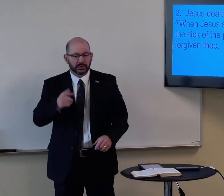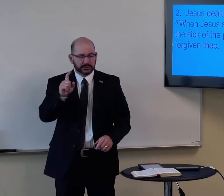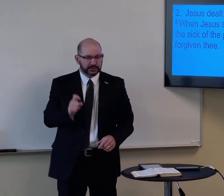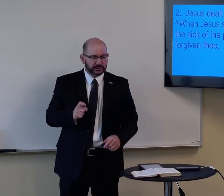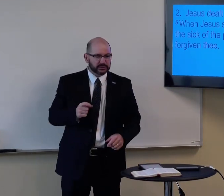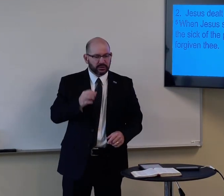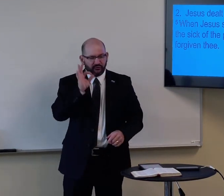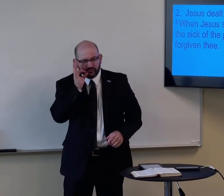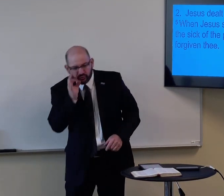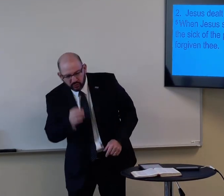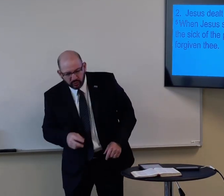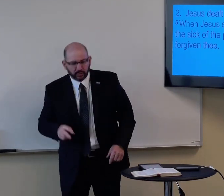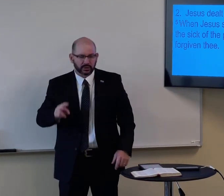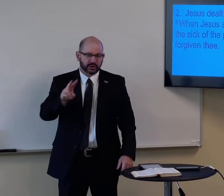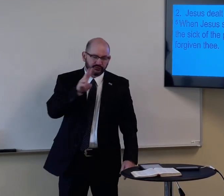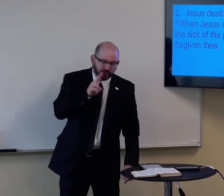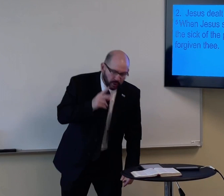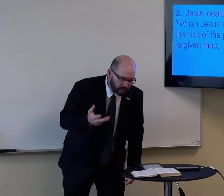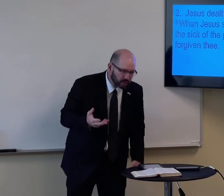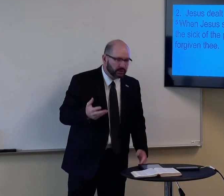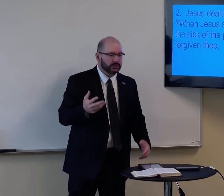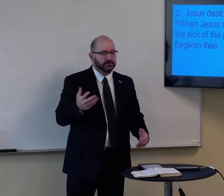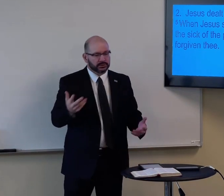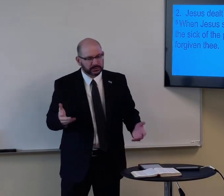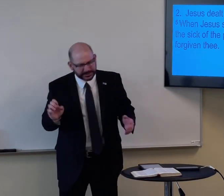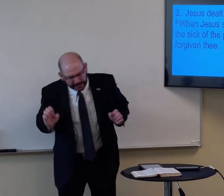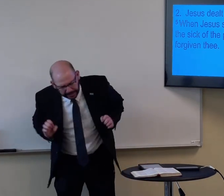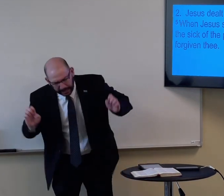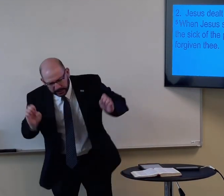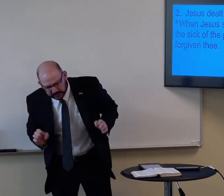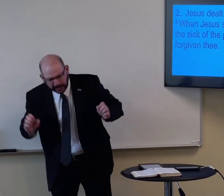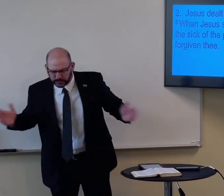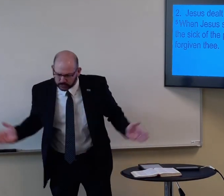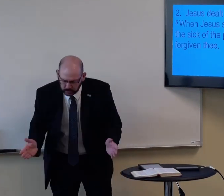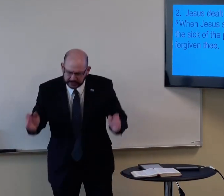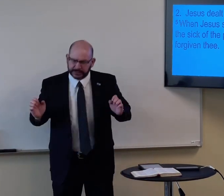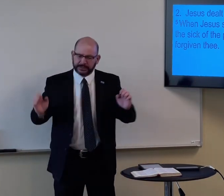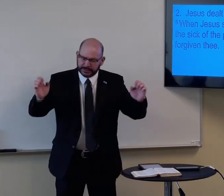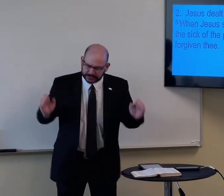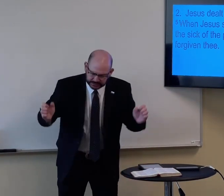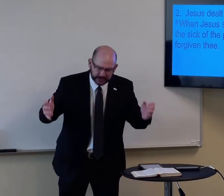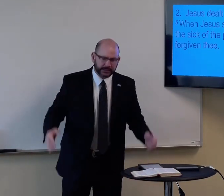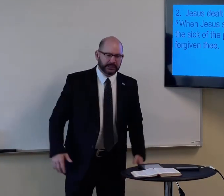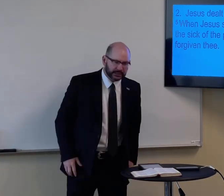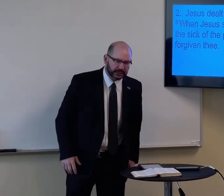um, fruits and vegetables and, you know, plenty of exercise,